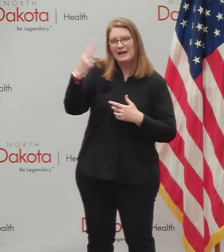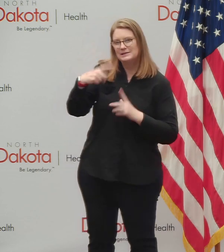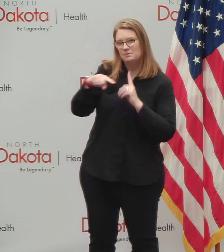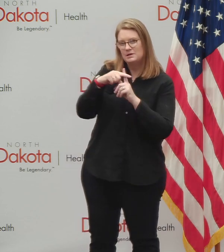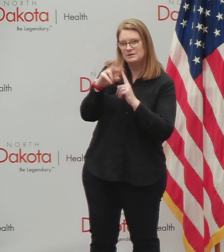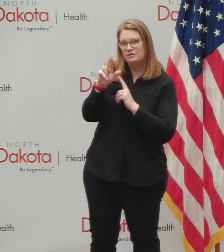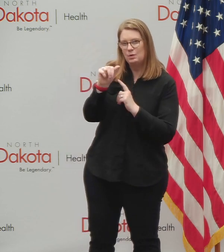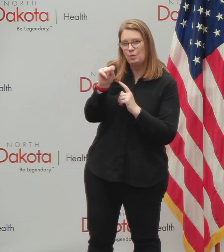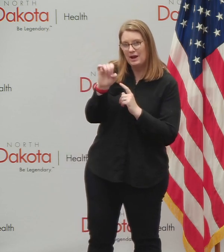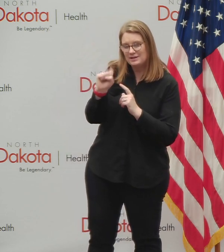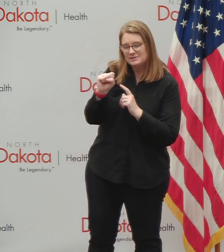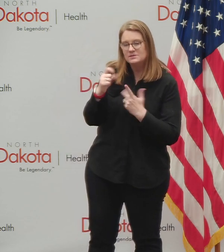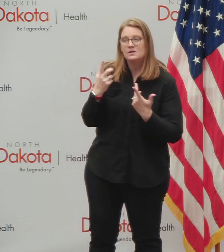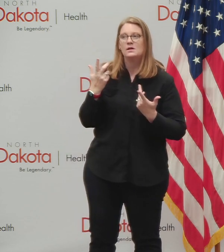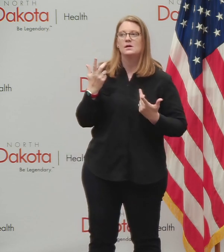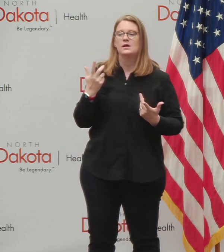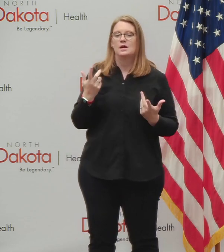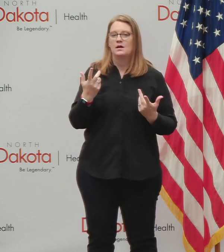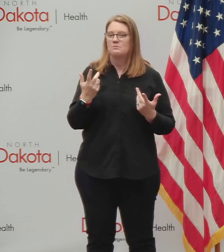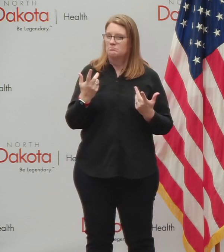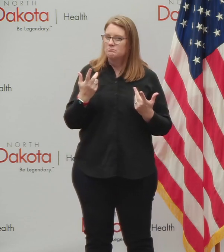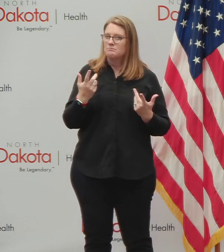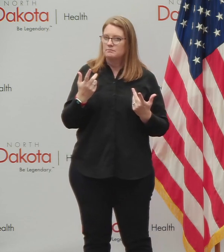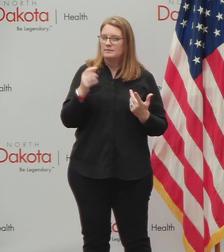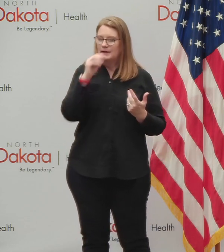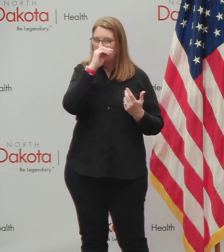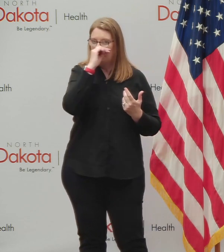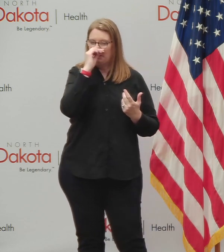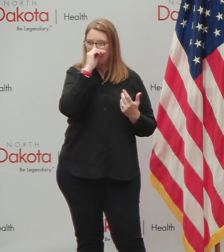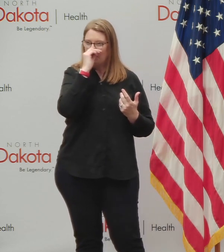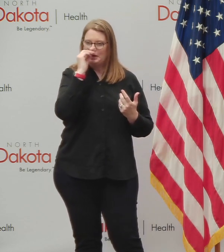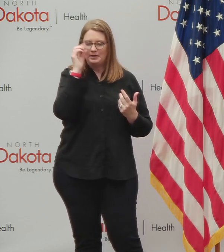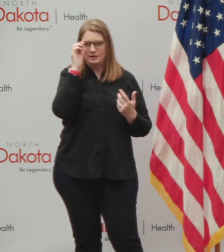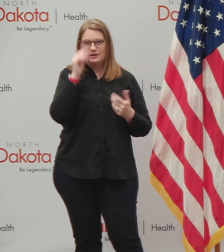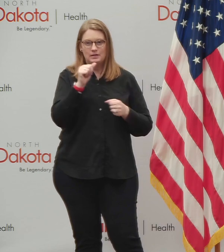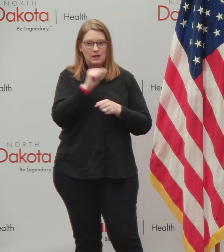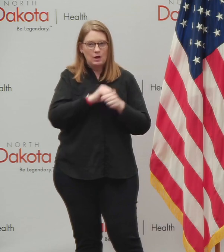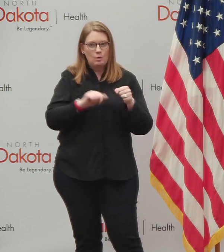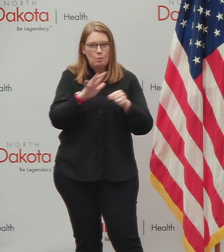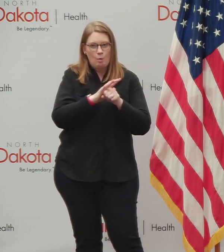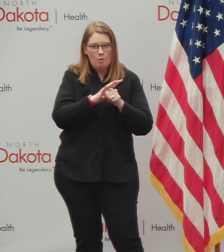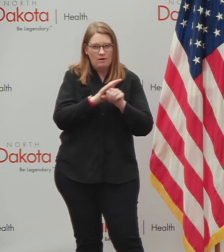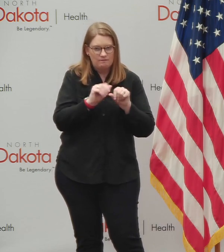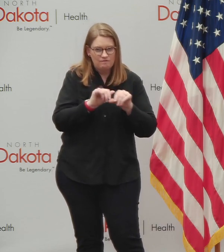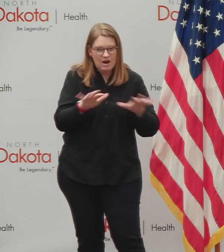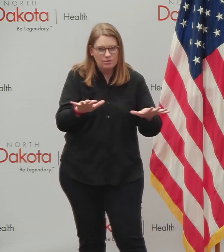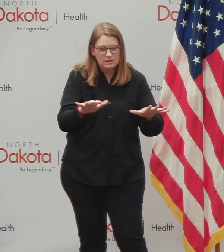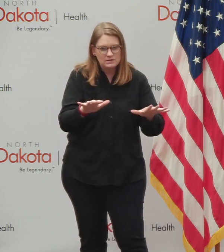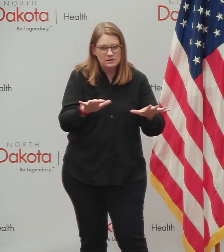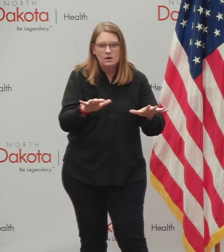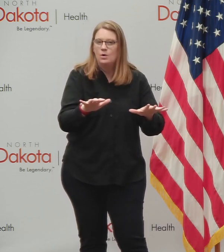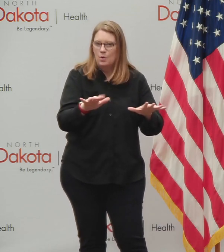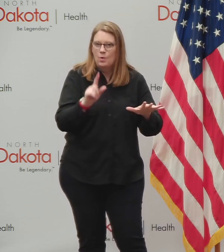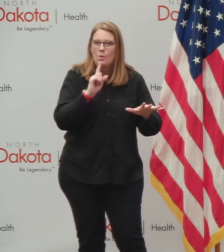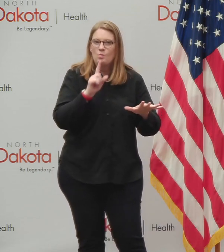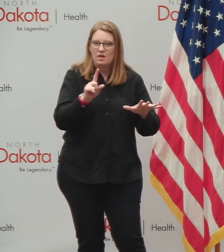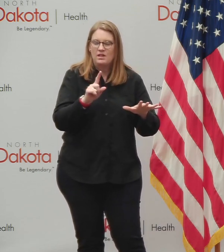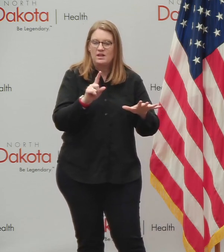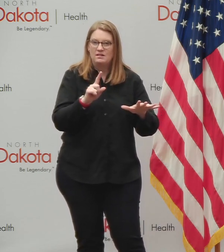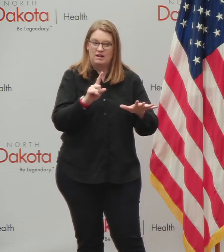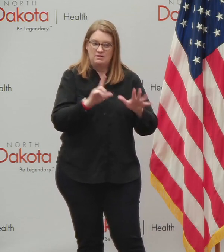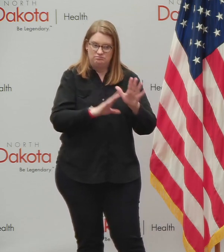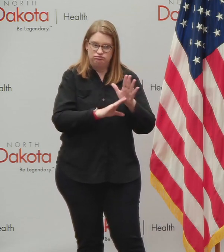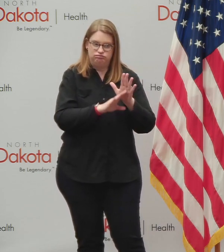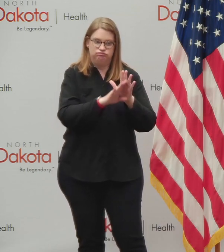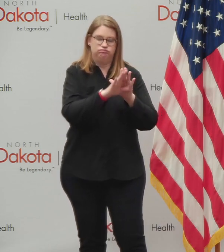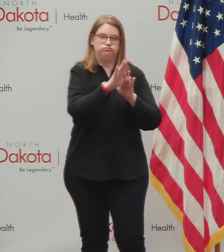again, we know that this is, that the coronavirus thrives when it has an opportunity to